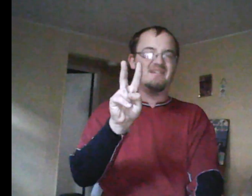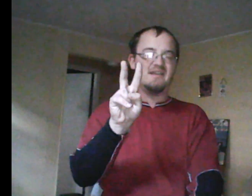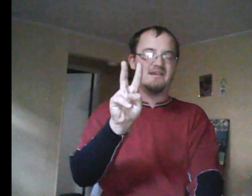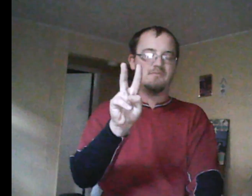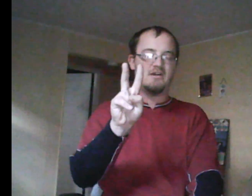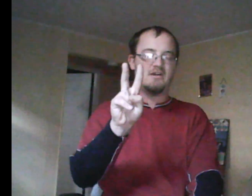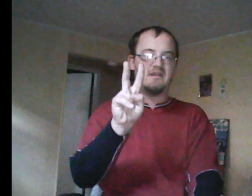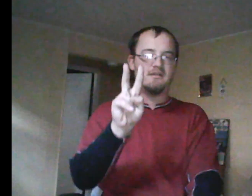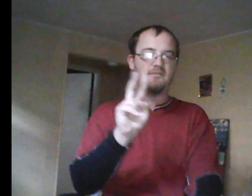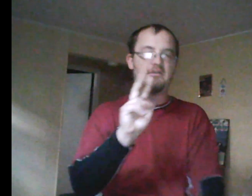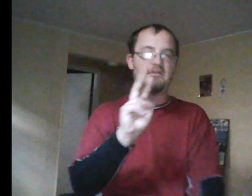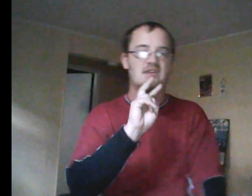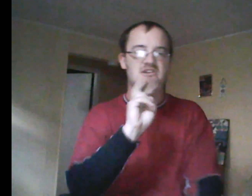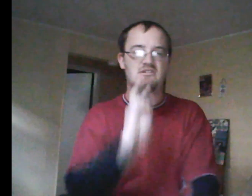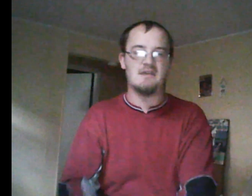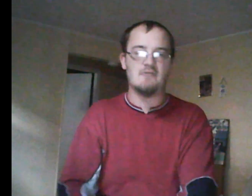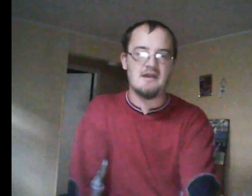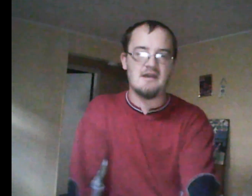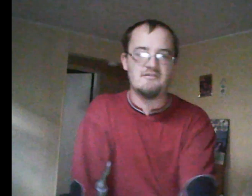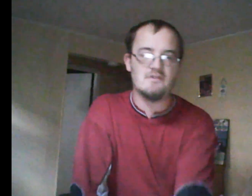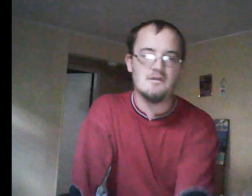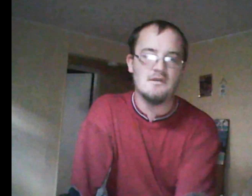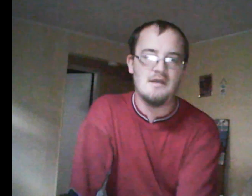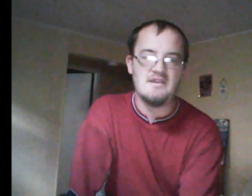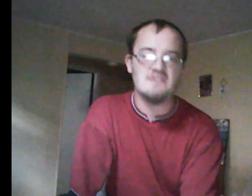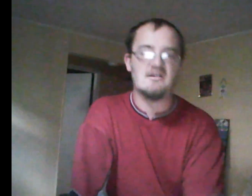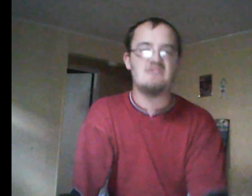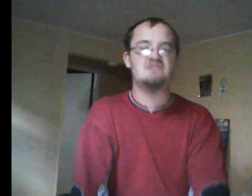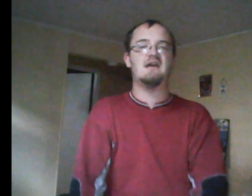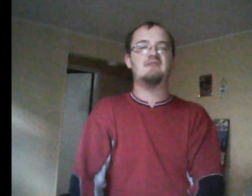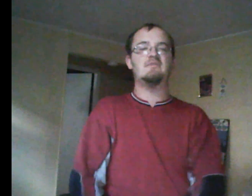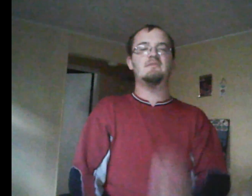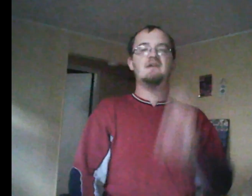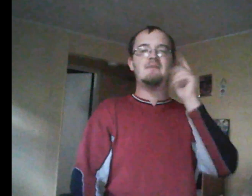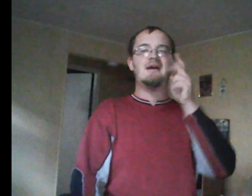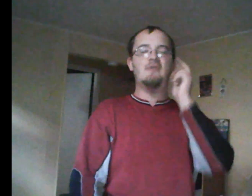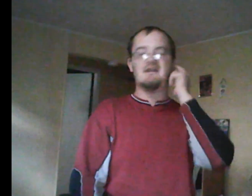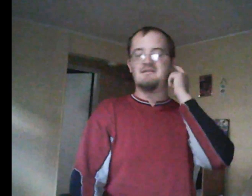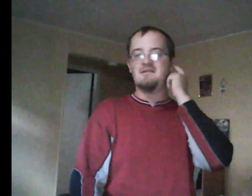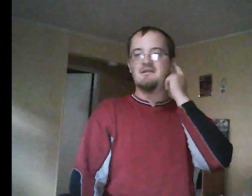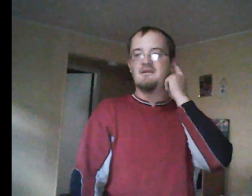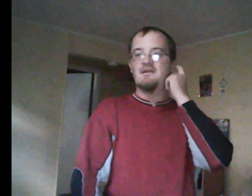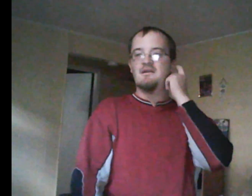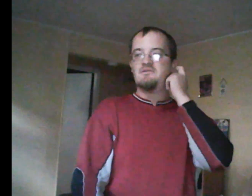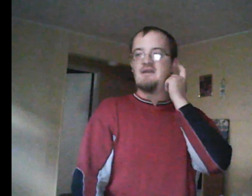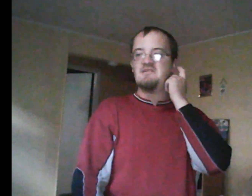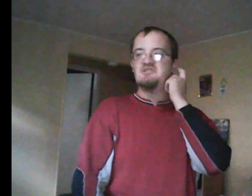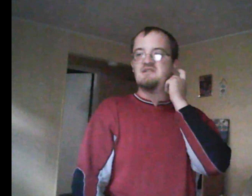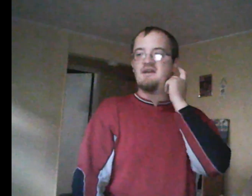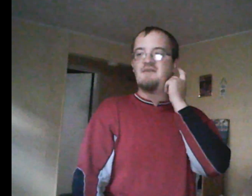get Rick out of, out thinking Degrassi shouldn't have him. Emma had a point. Degrassi should not have had him back at the school.